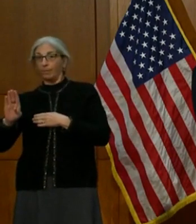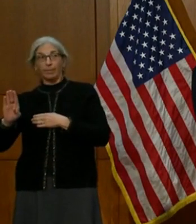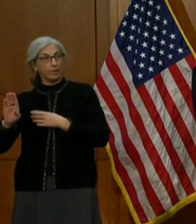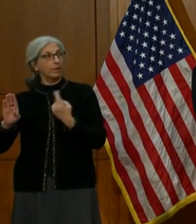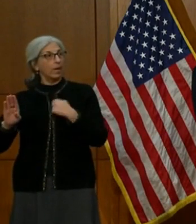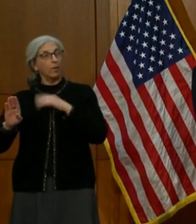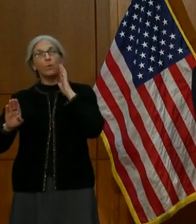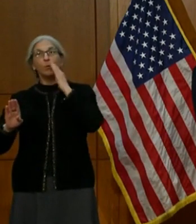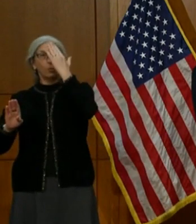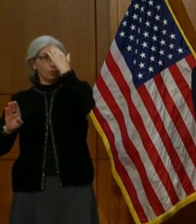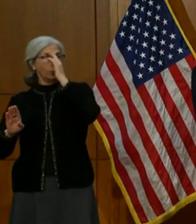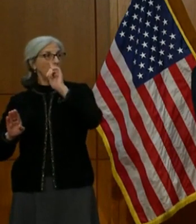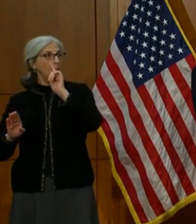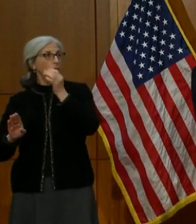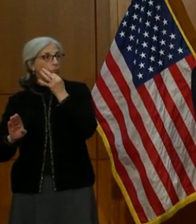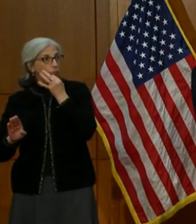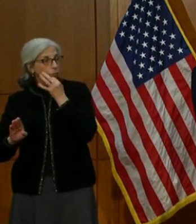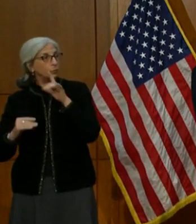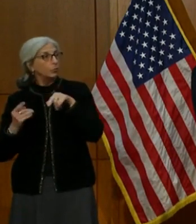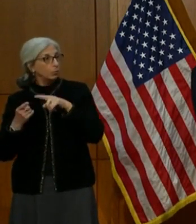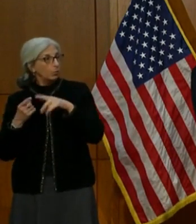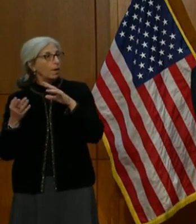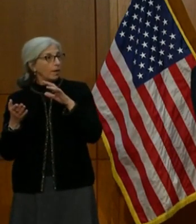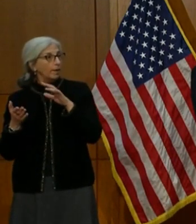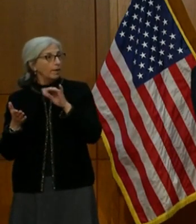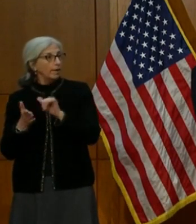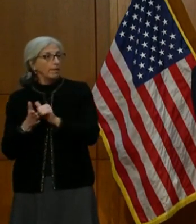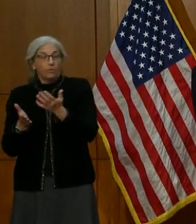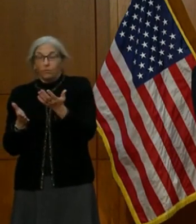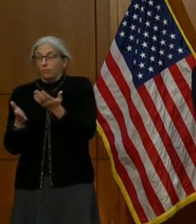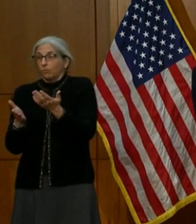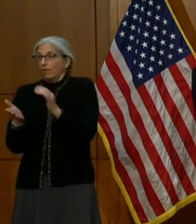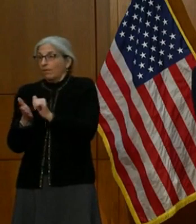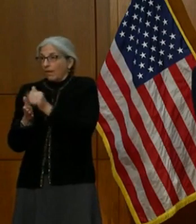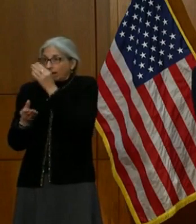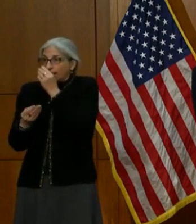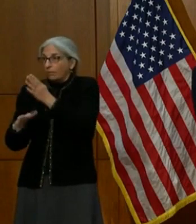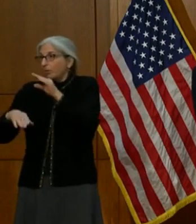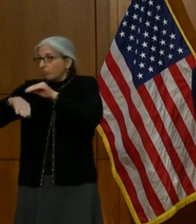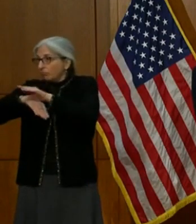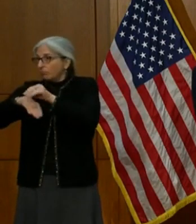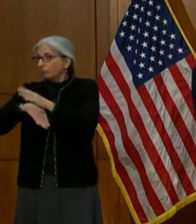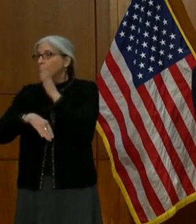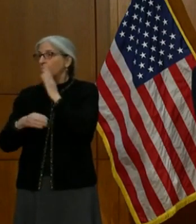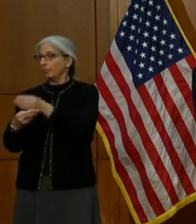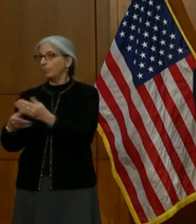out. And I'll ask Dr. Oliver, excuse me, Dr. Oliver, to maybe add some additional.